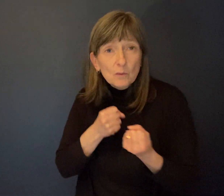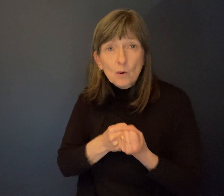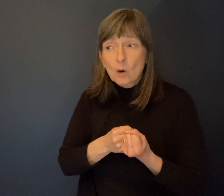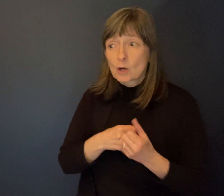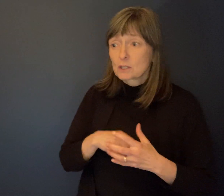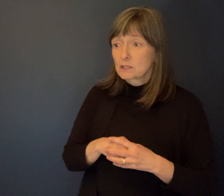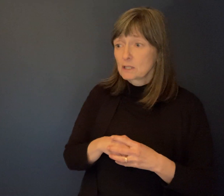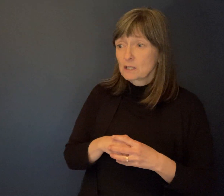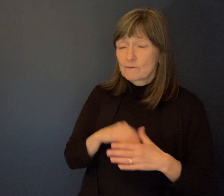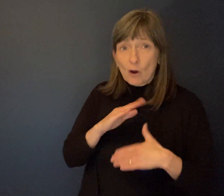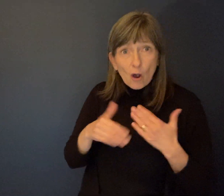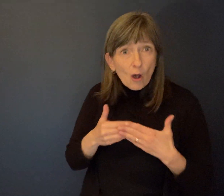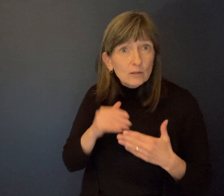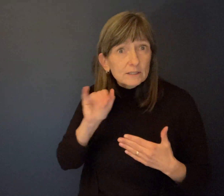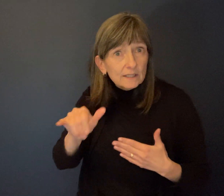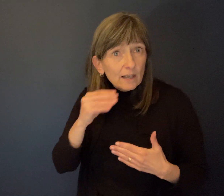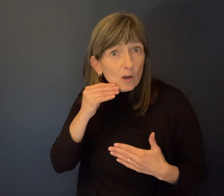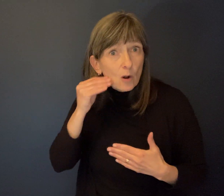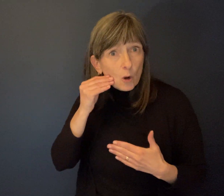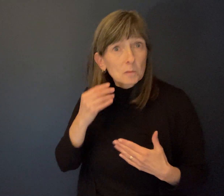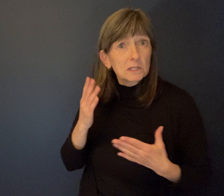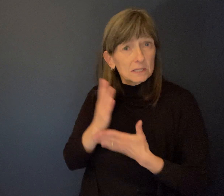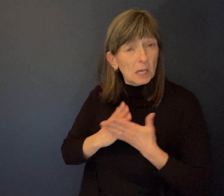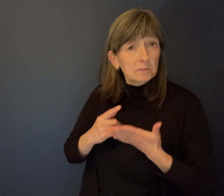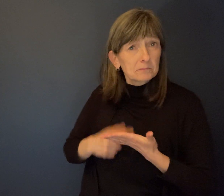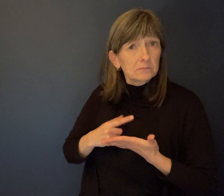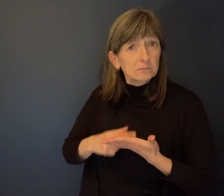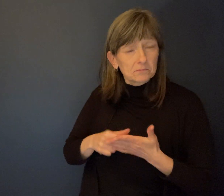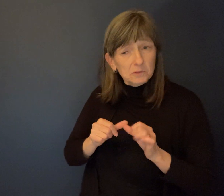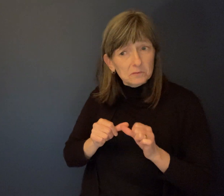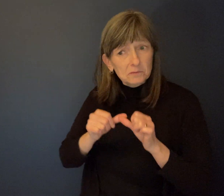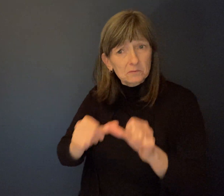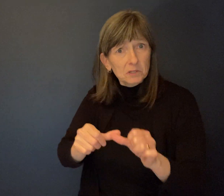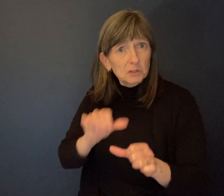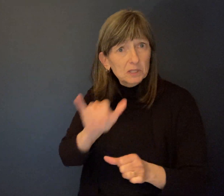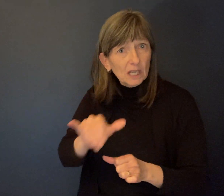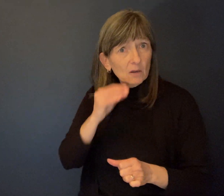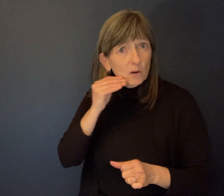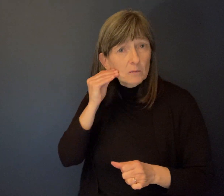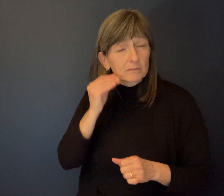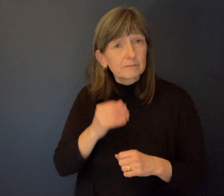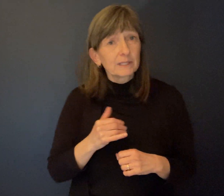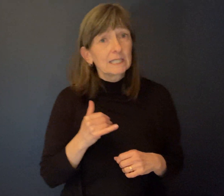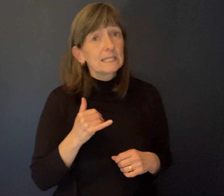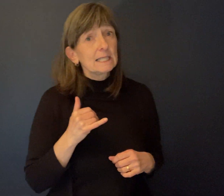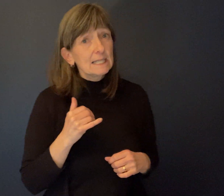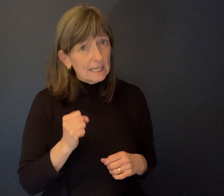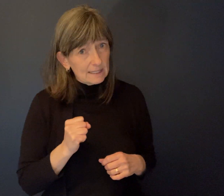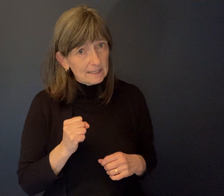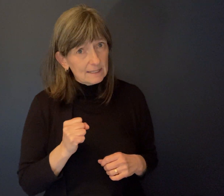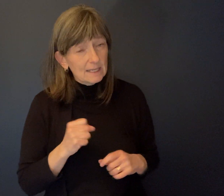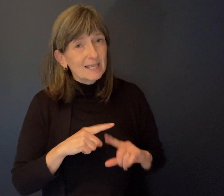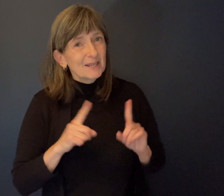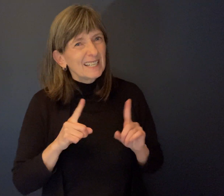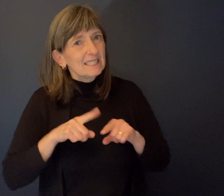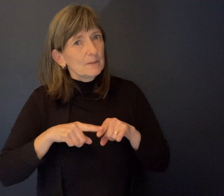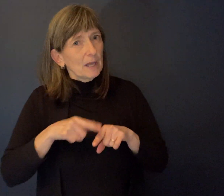people in their own homes as long as possible. Yes, there is. Yes. But I think it depends on the population you're talking about.